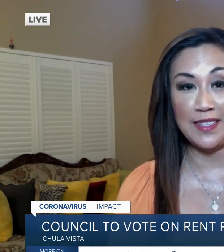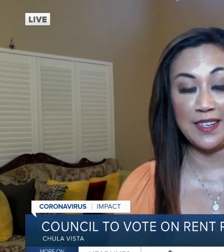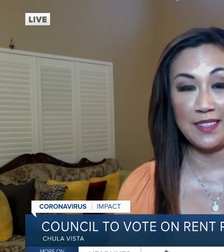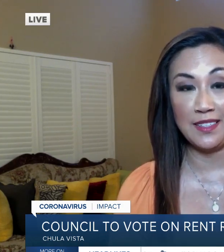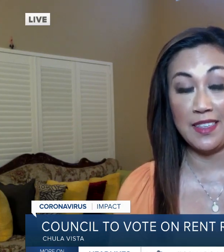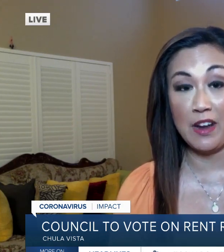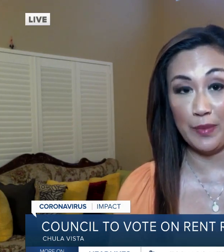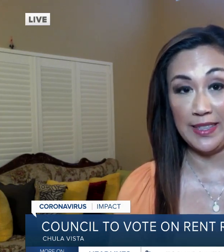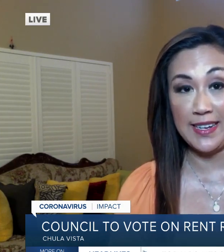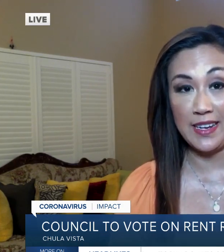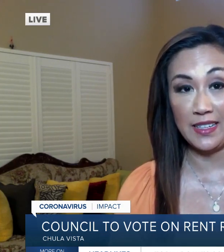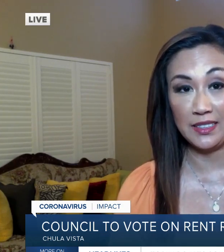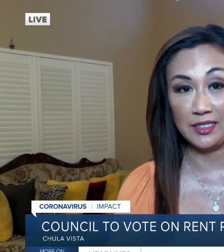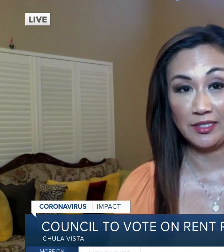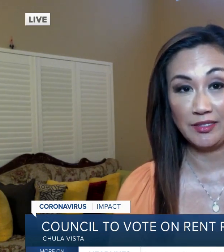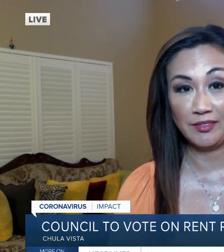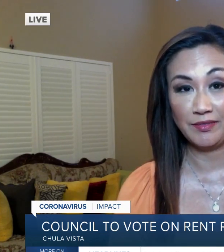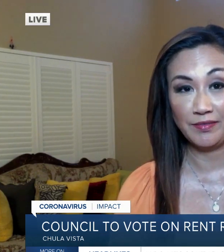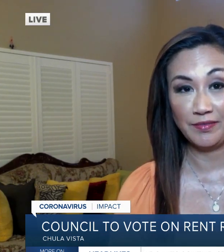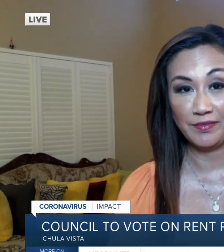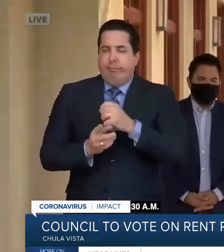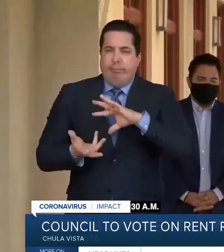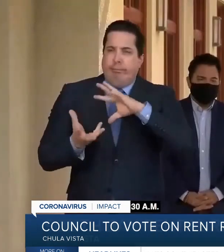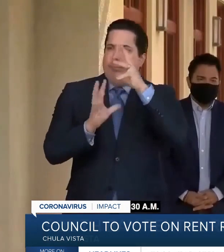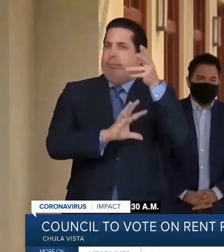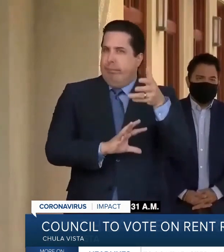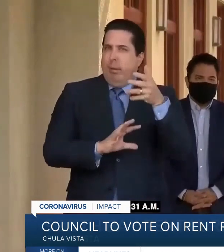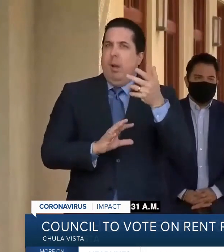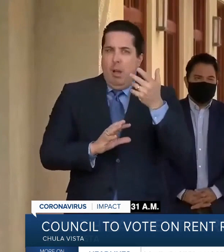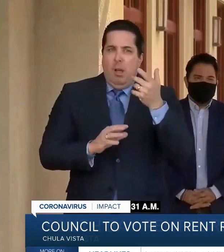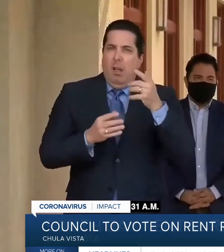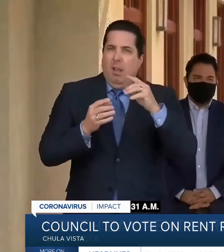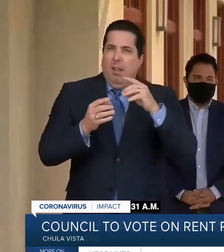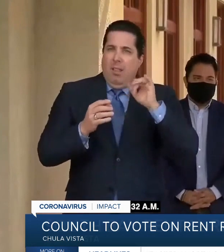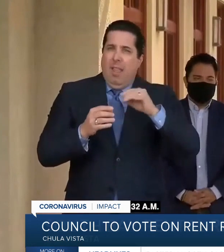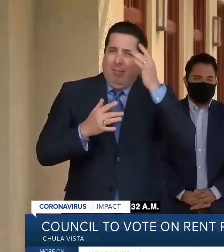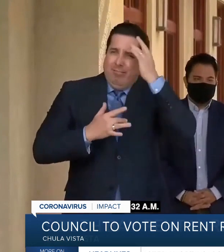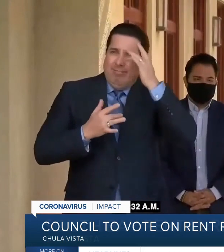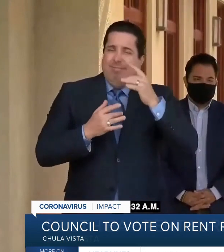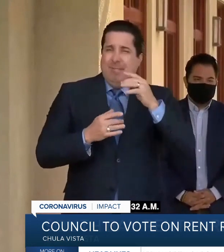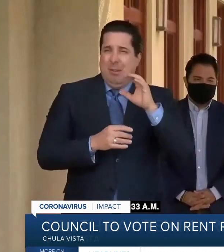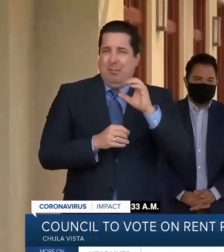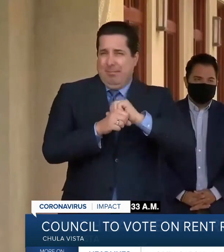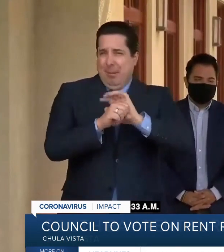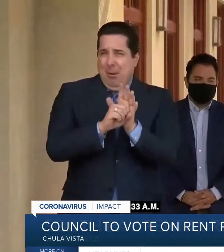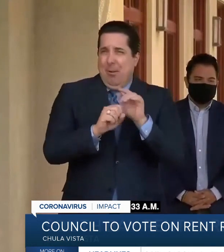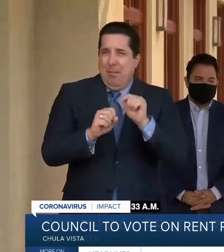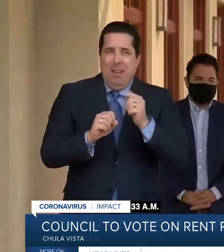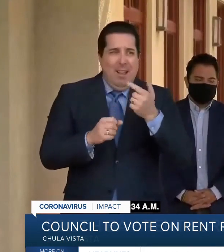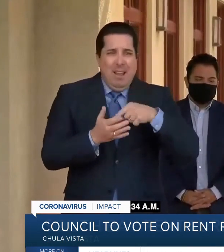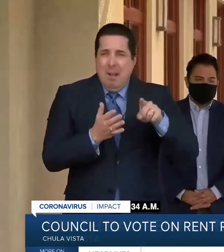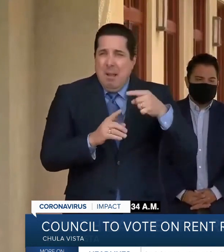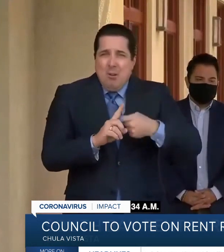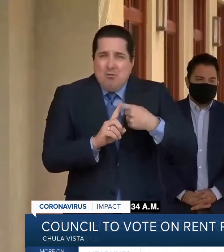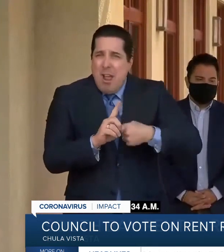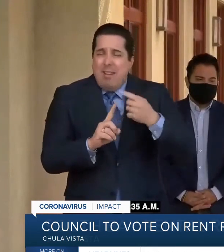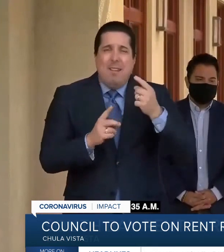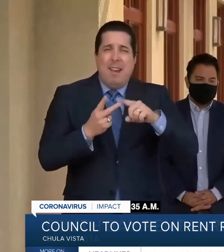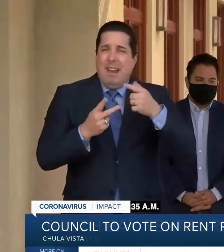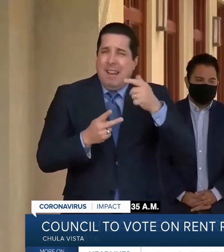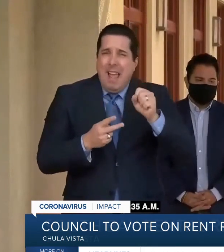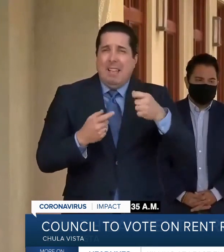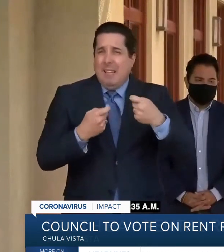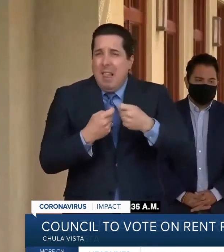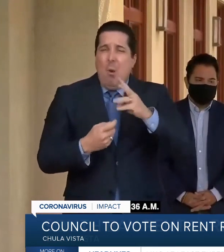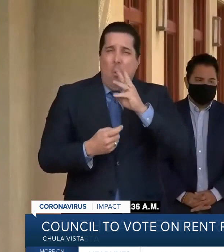Chula Vista residents that really need it. Many have struggled to pay the rent, gas, electric, water